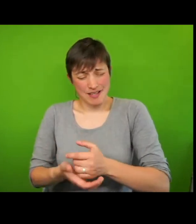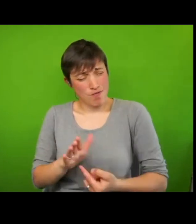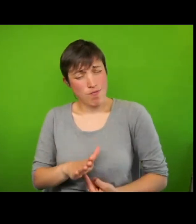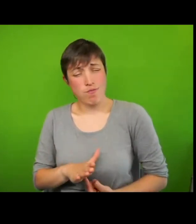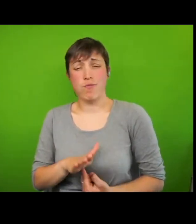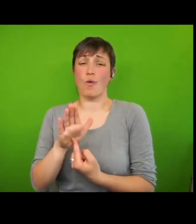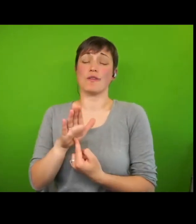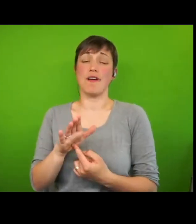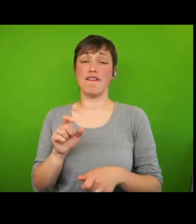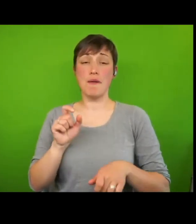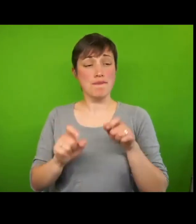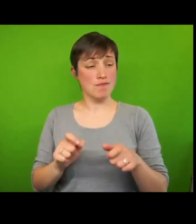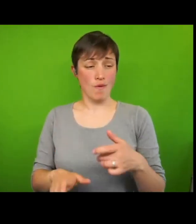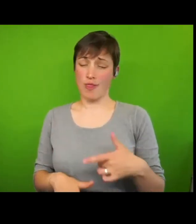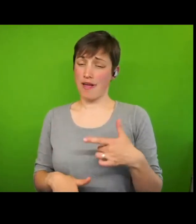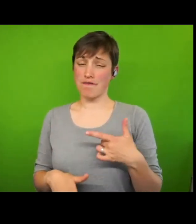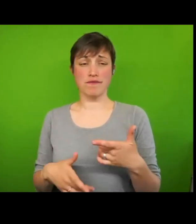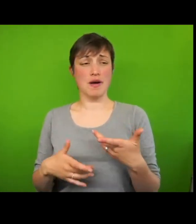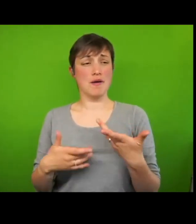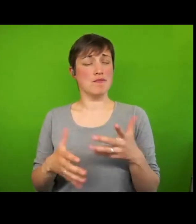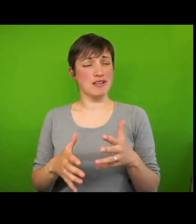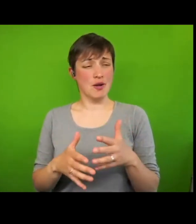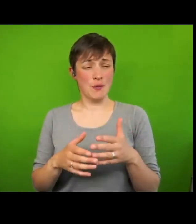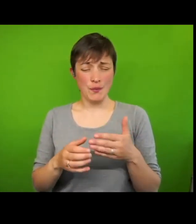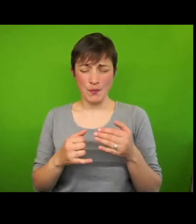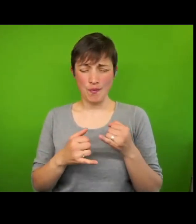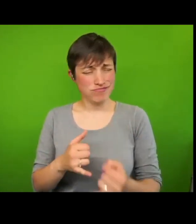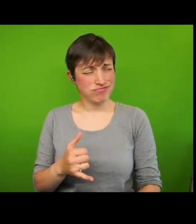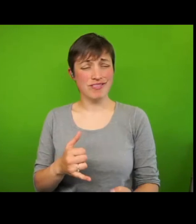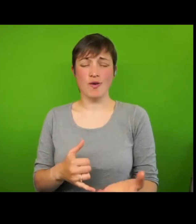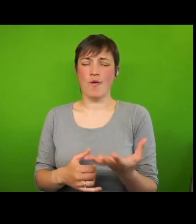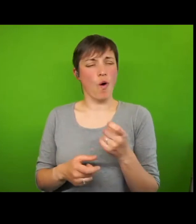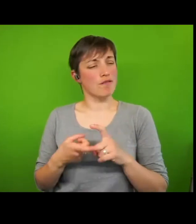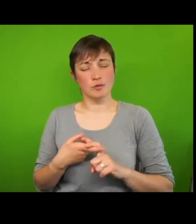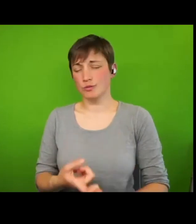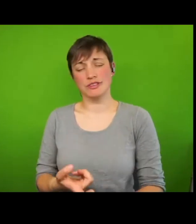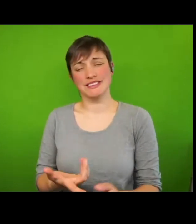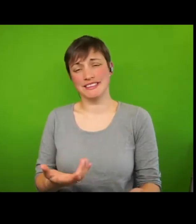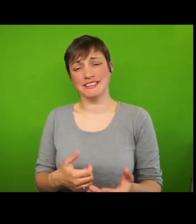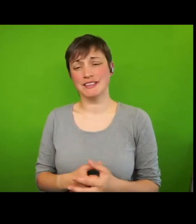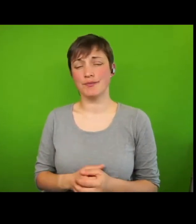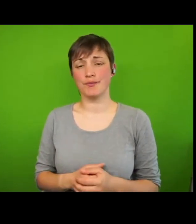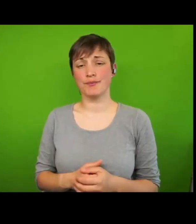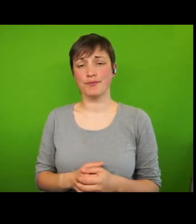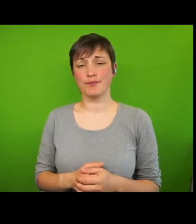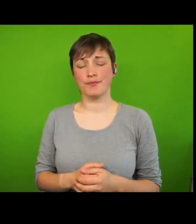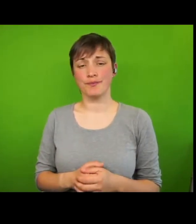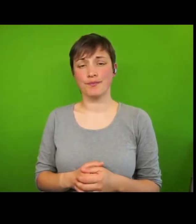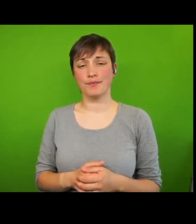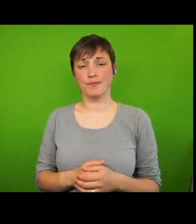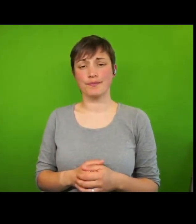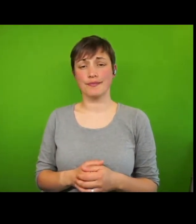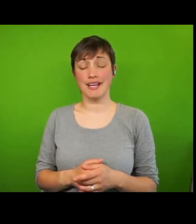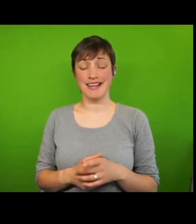lives are marked by such endemic insecurity. This message has taken on increased resonance